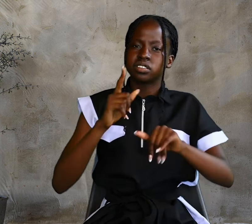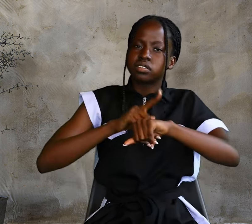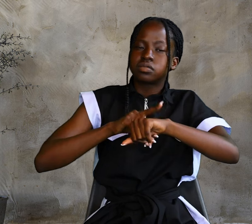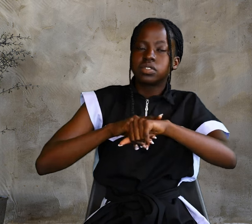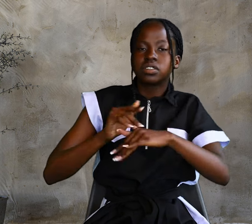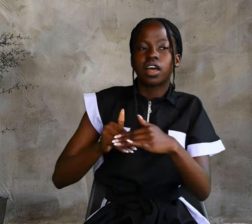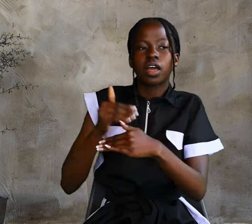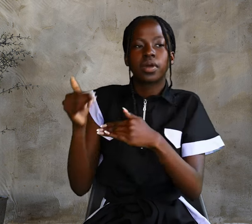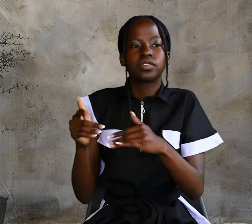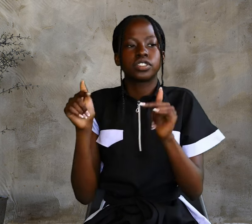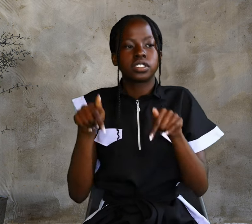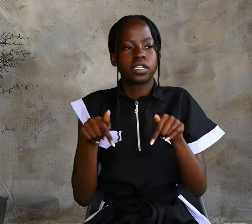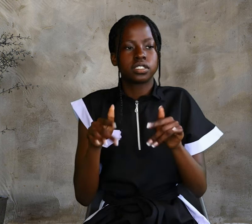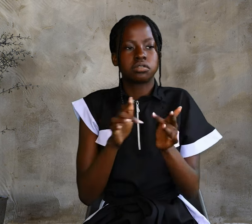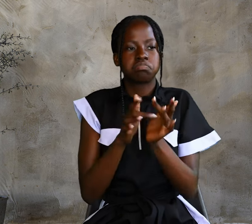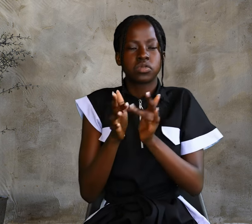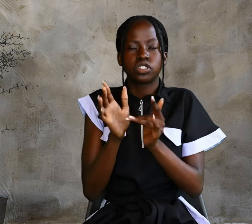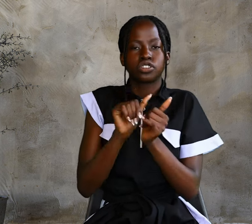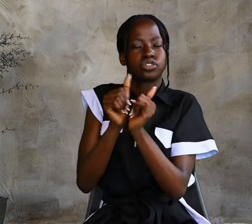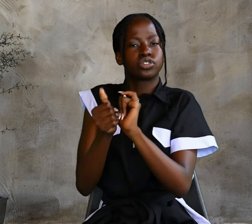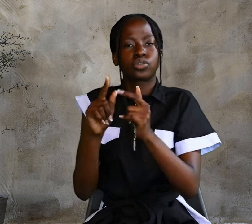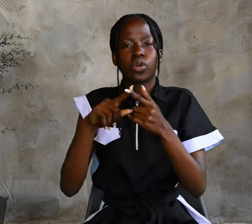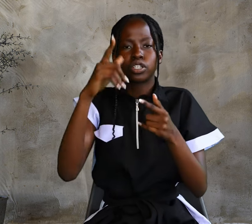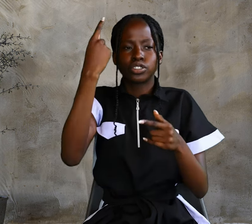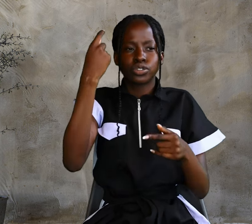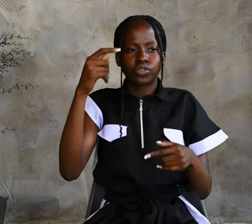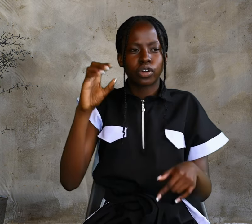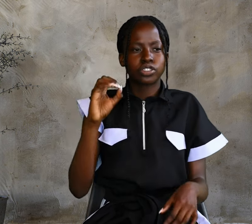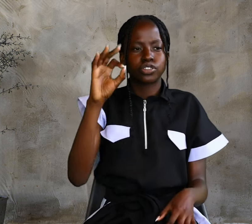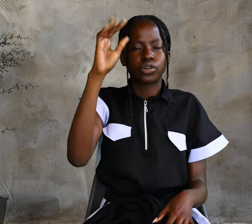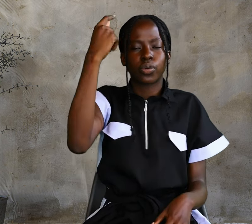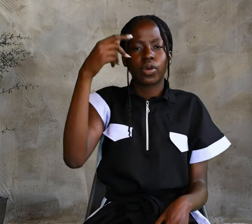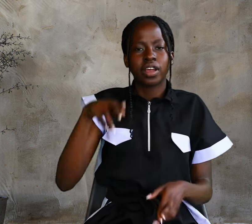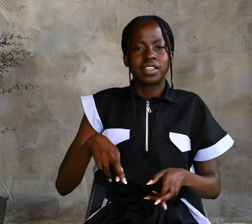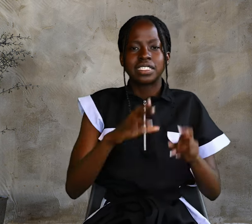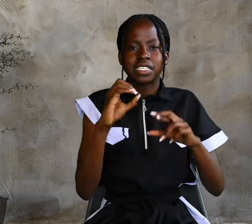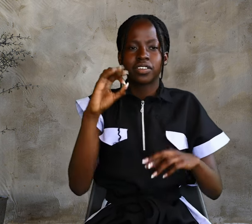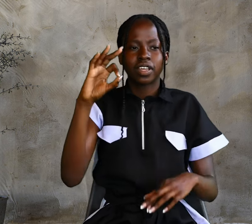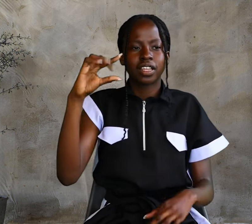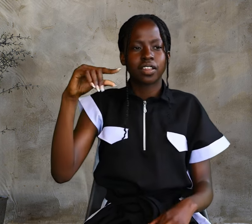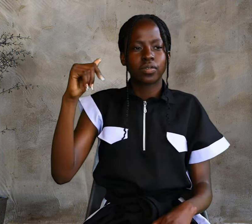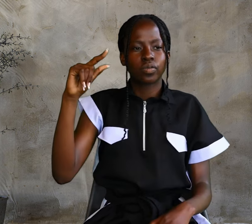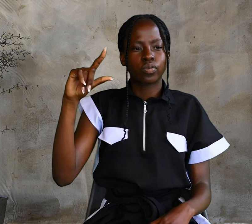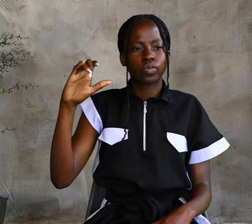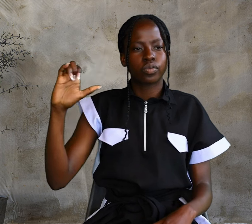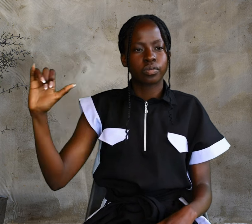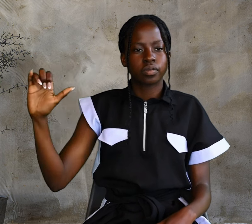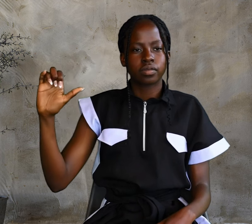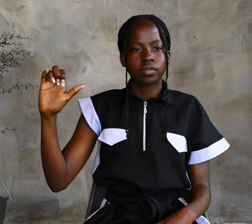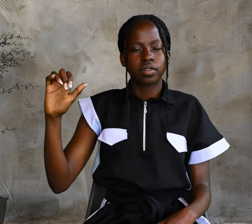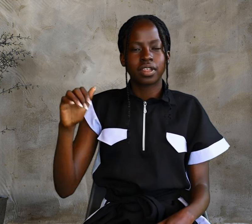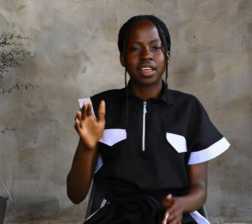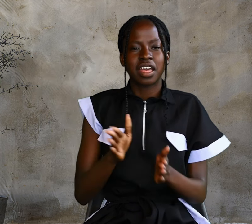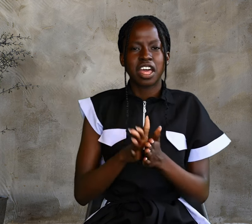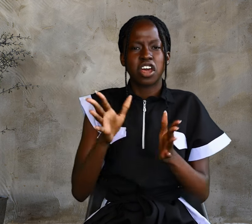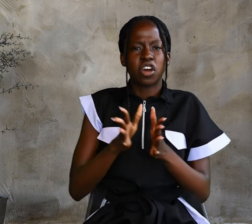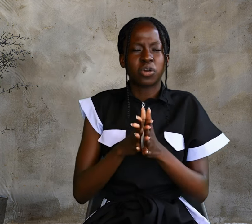Sometime after this, Jesus crossed to the far shore of the Sea of Galilee, and a